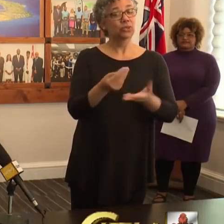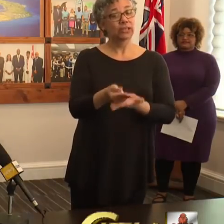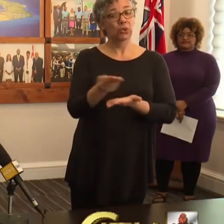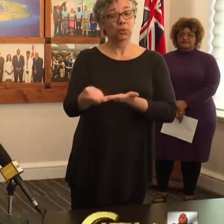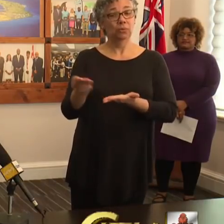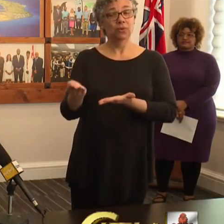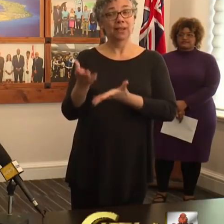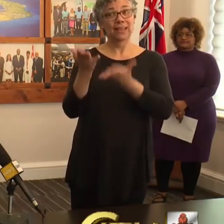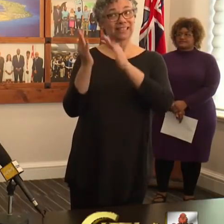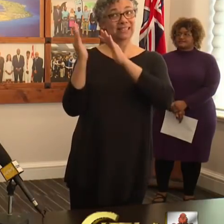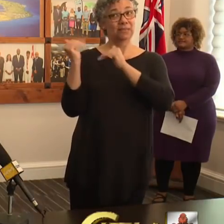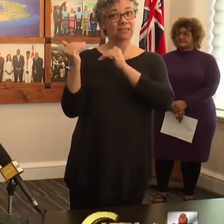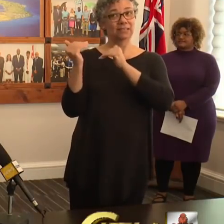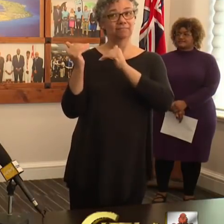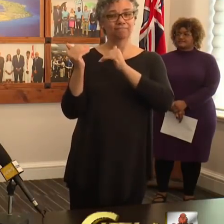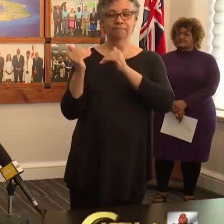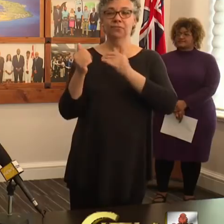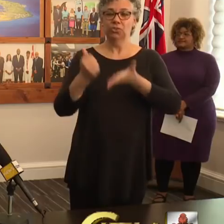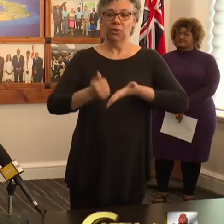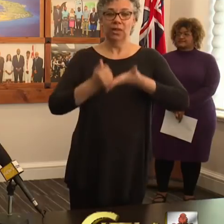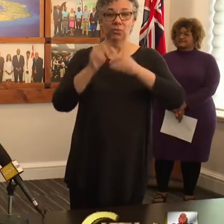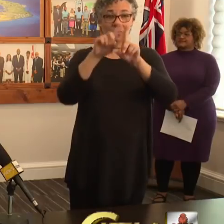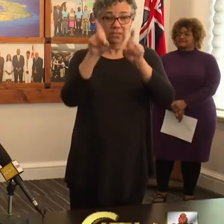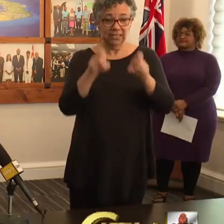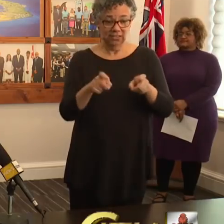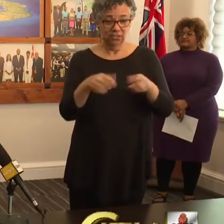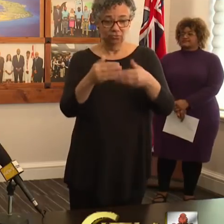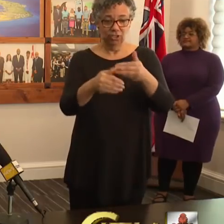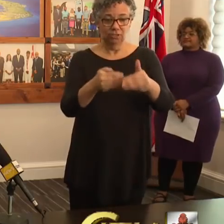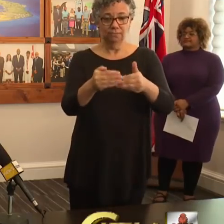expecting, to bolster our testing regime. Minister of Health.